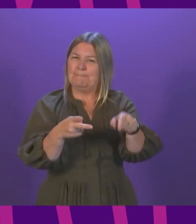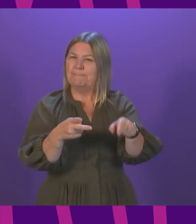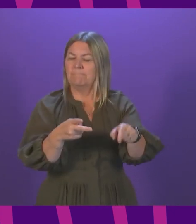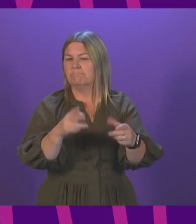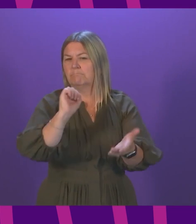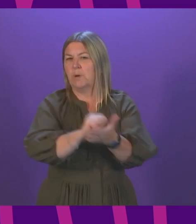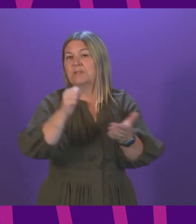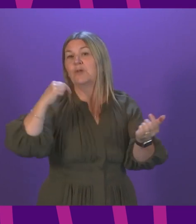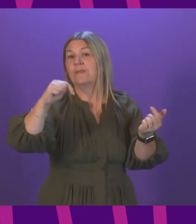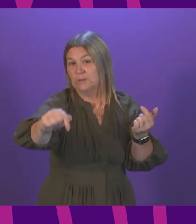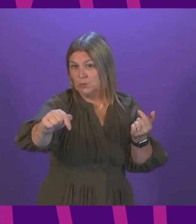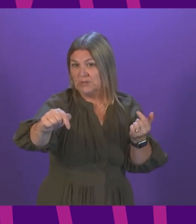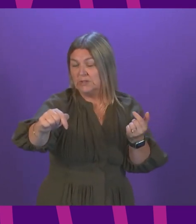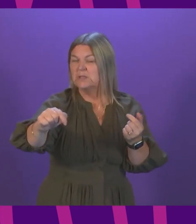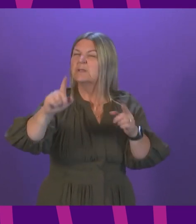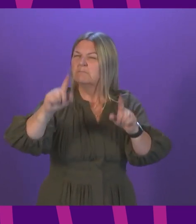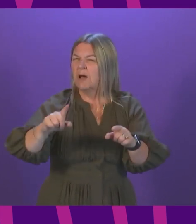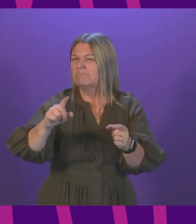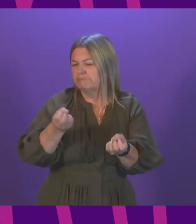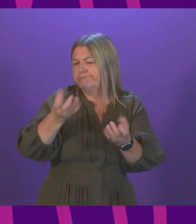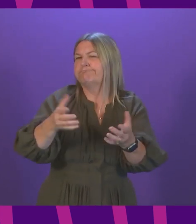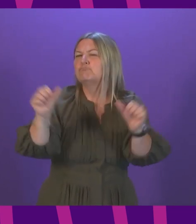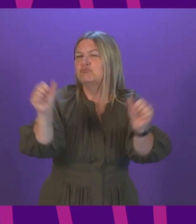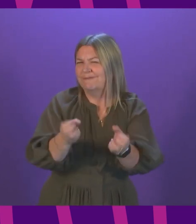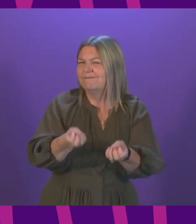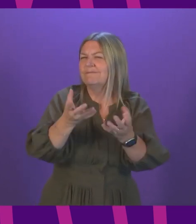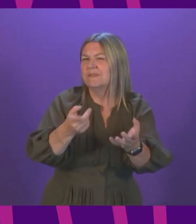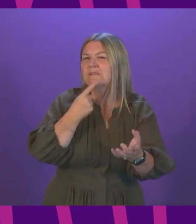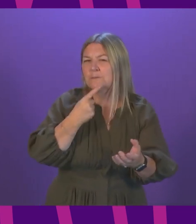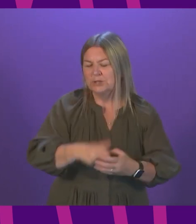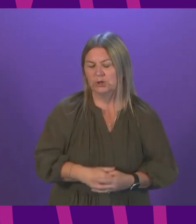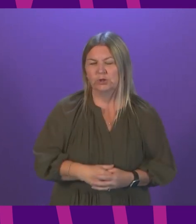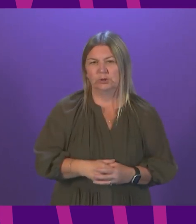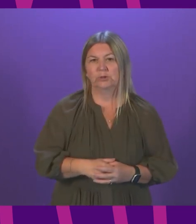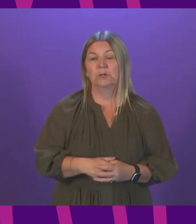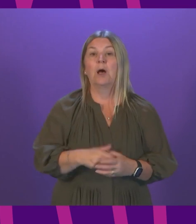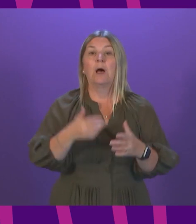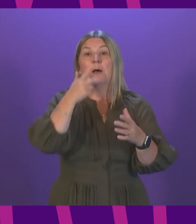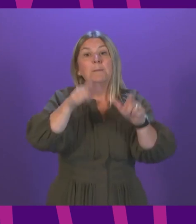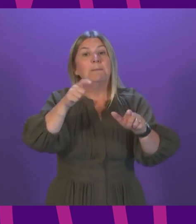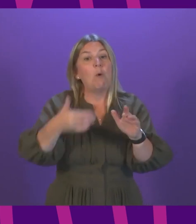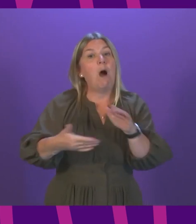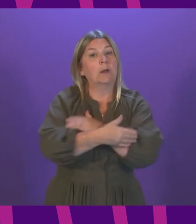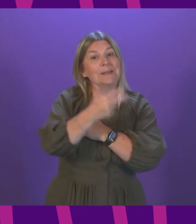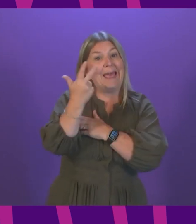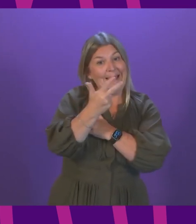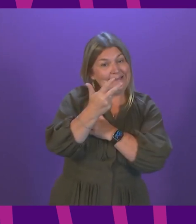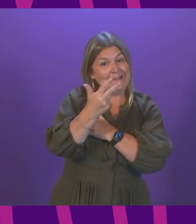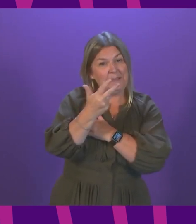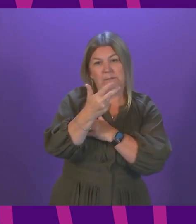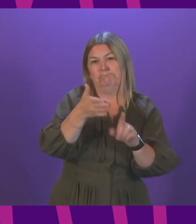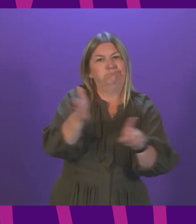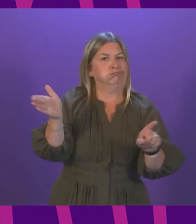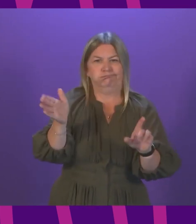this week. However, I'll provide some further information now. Everyone under 18 will be exempt from the